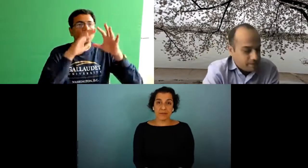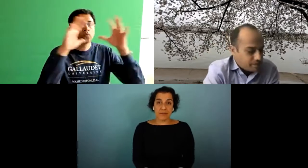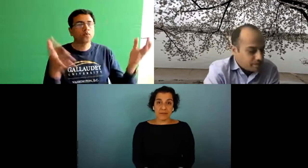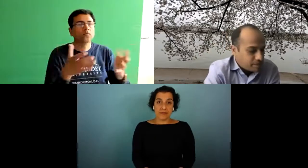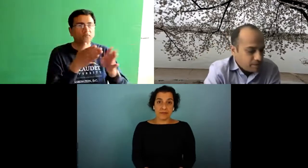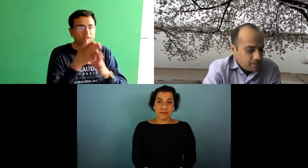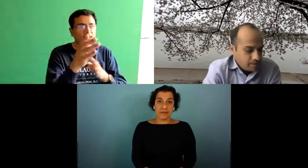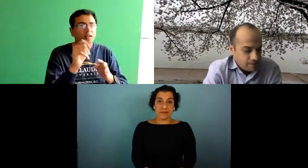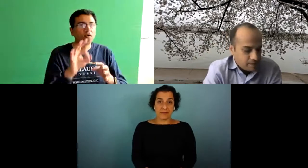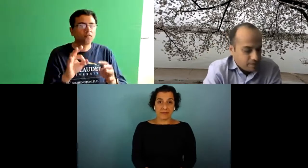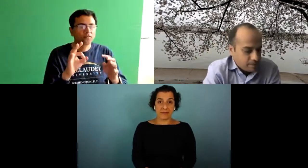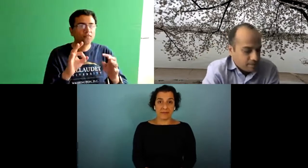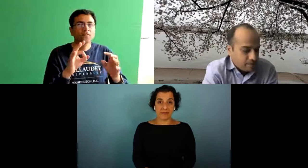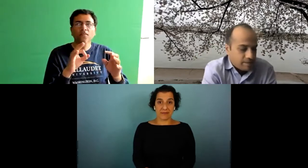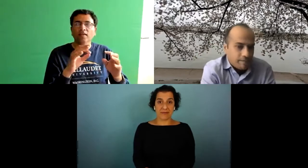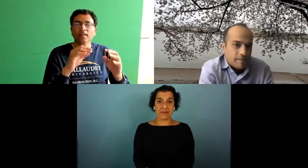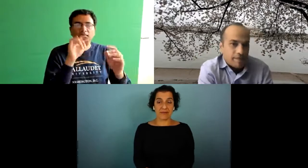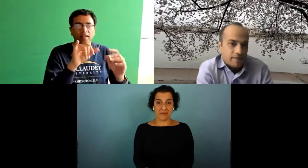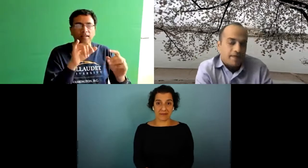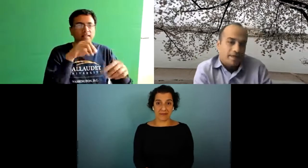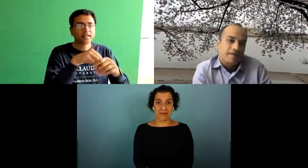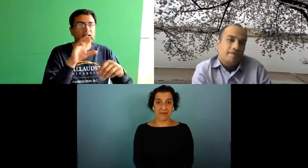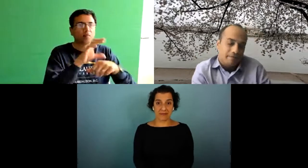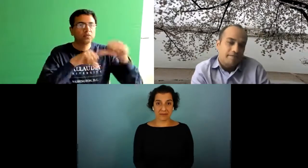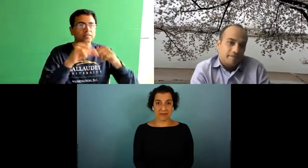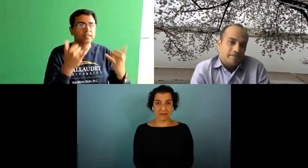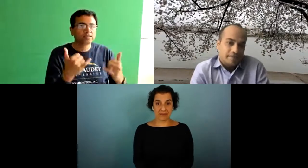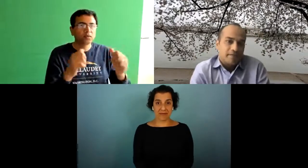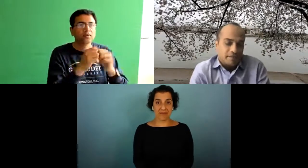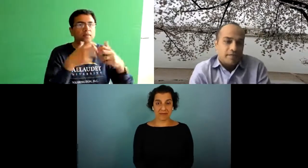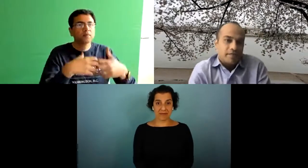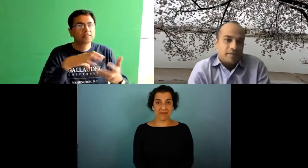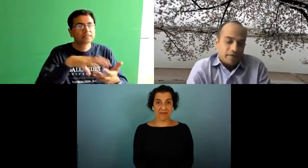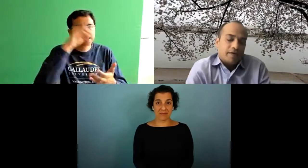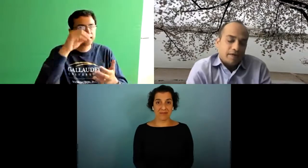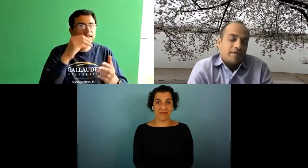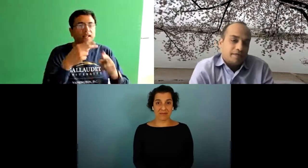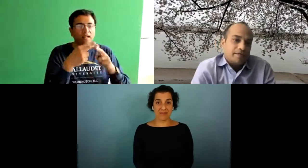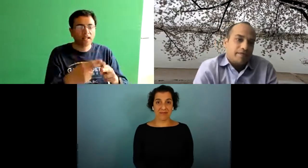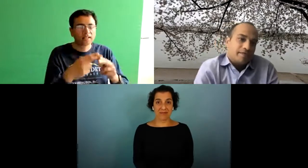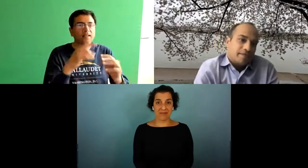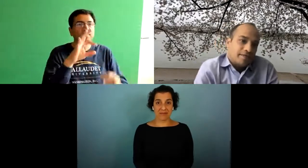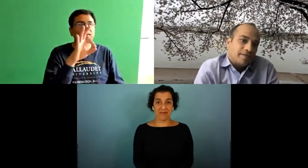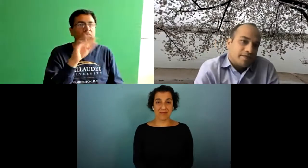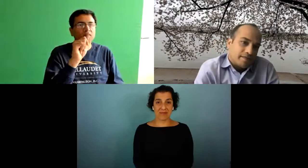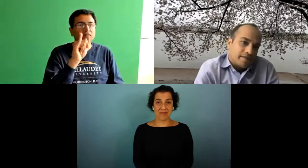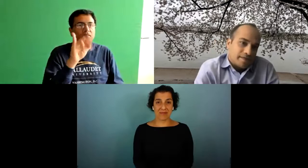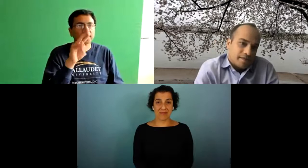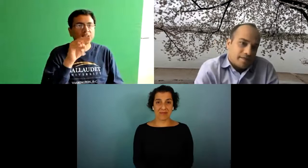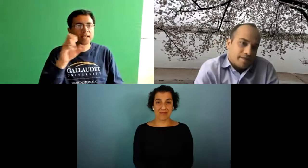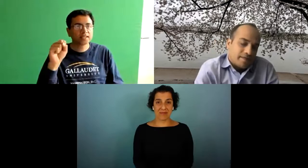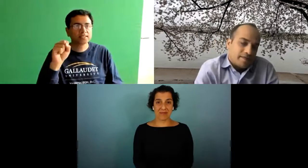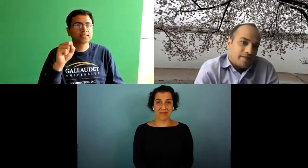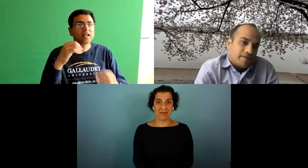so right there's an entire field dedicated to that very question in computer science now with machine